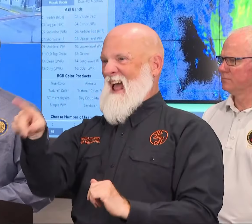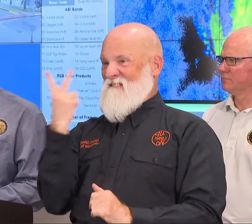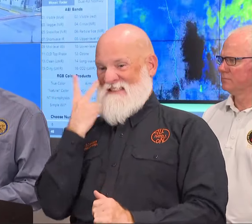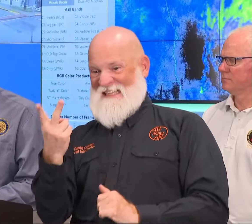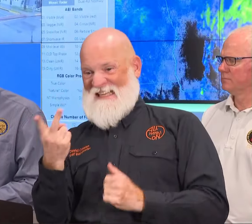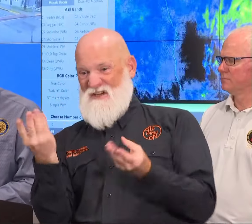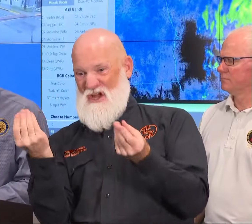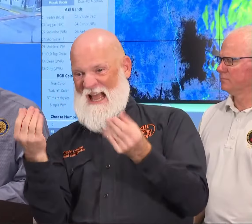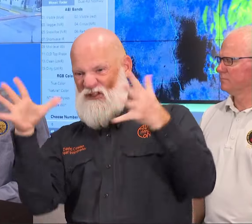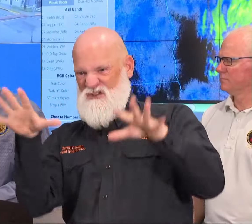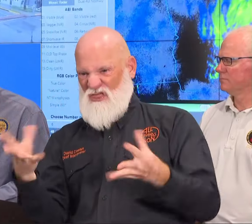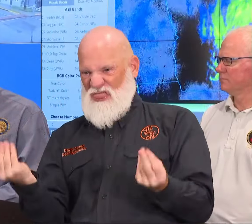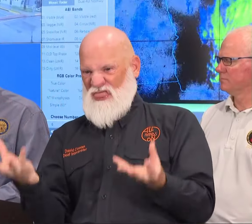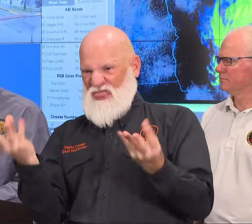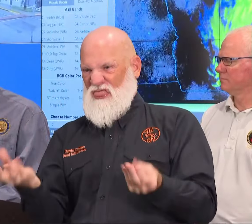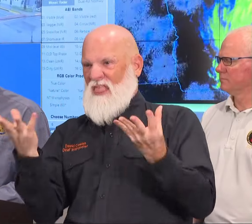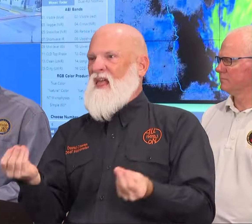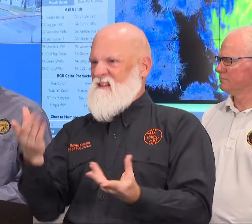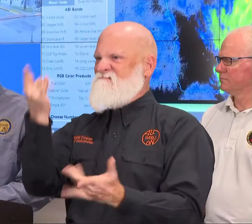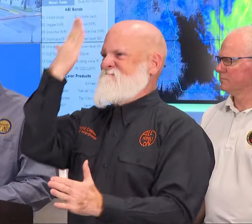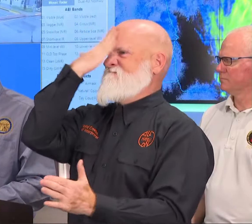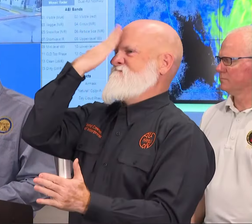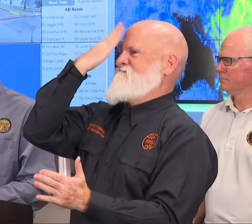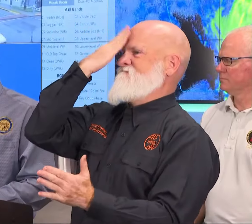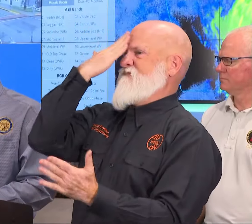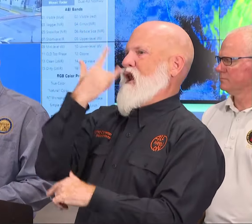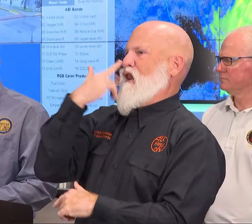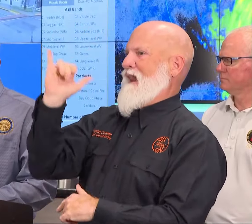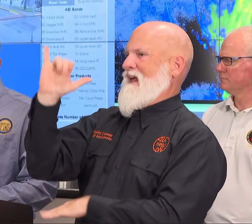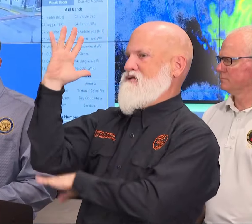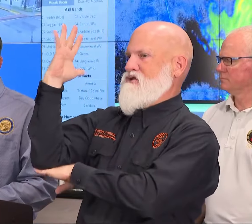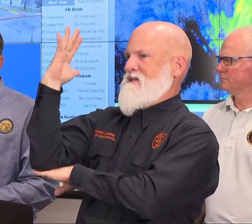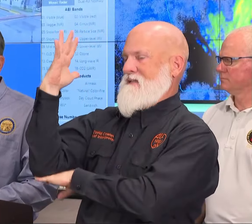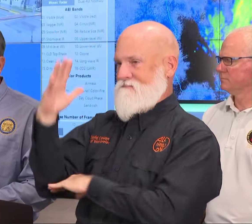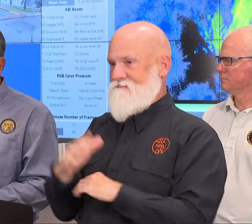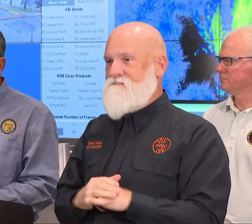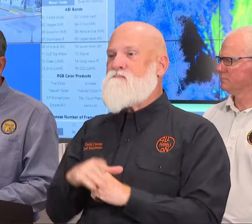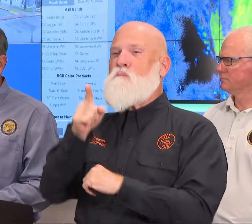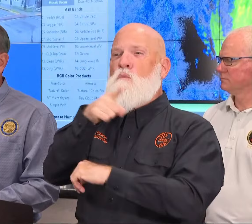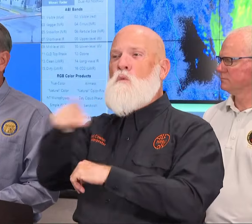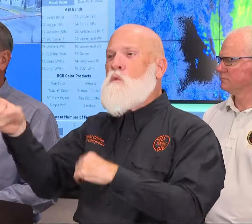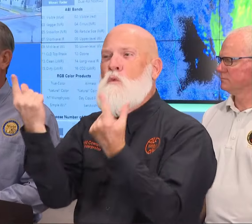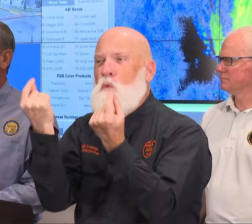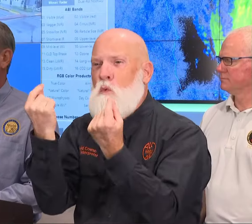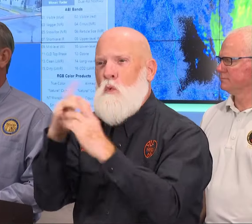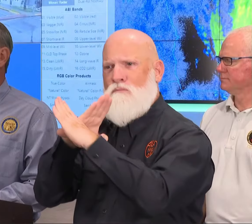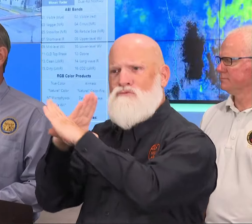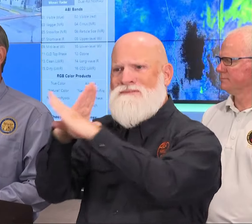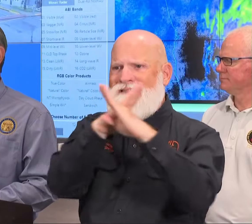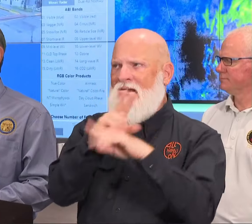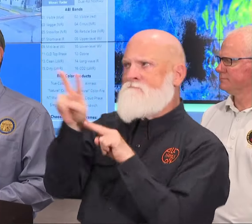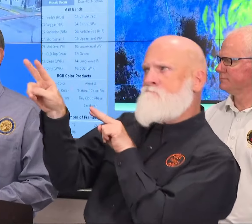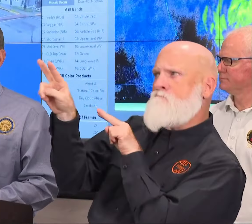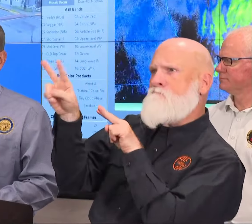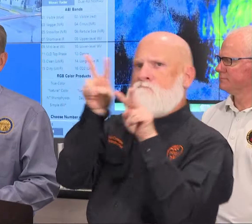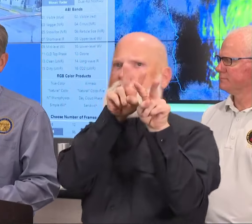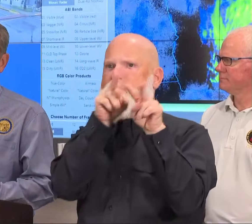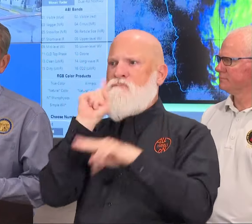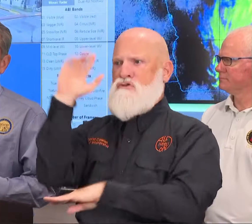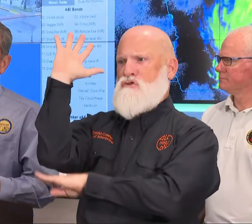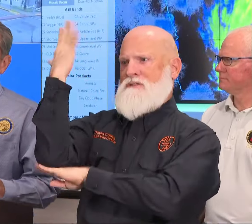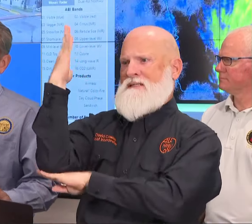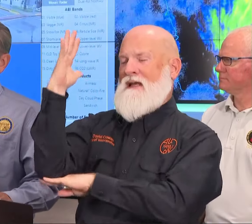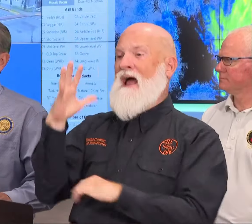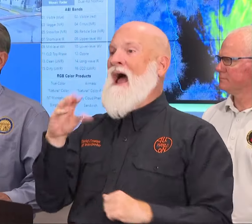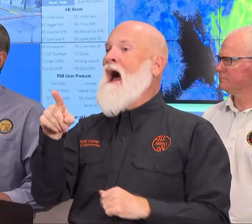are protected as you can be from the potential of fallen trees. And the kind of devastation that they can bring. We expect the area